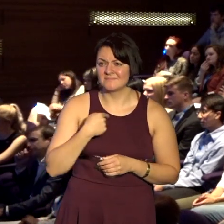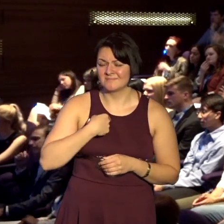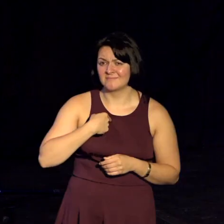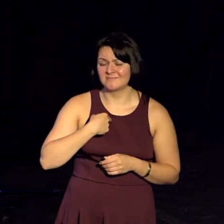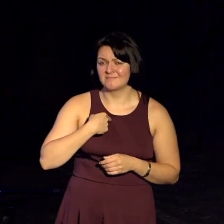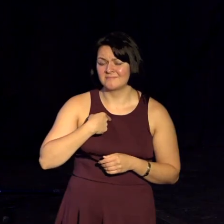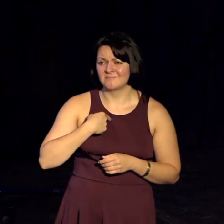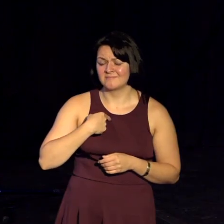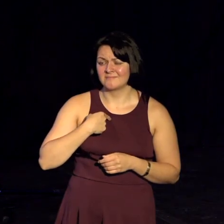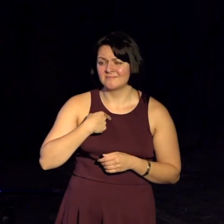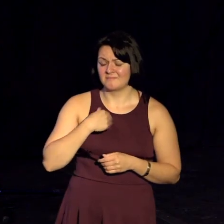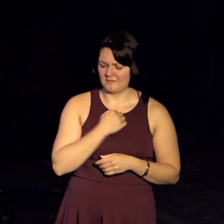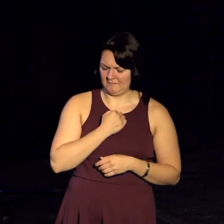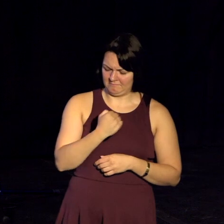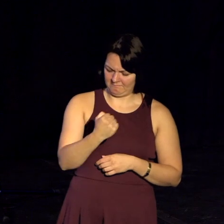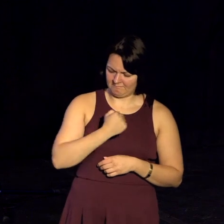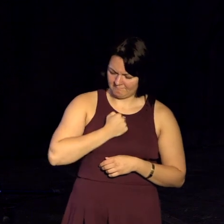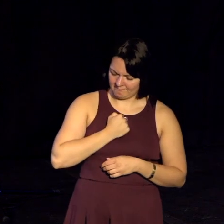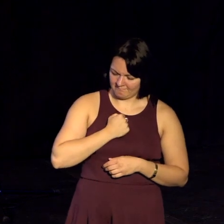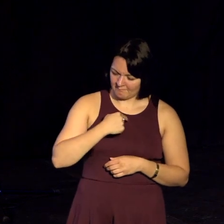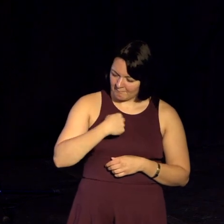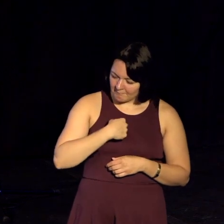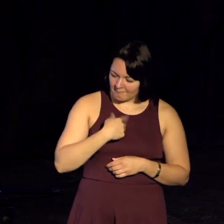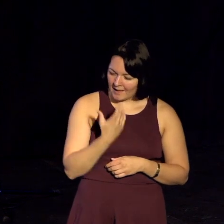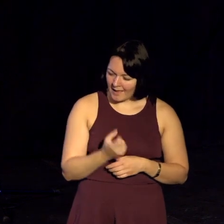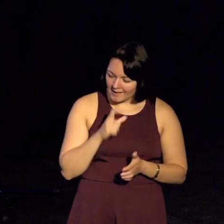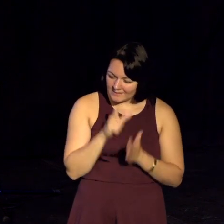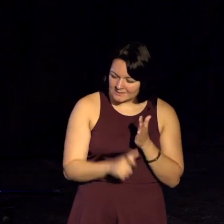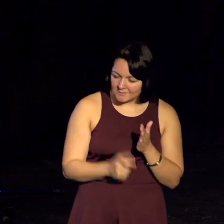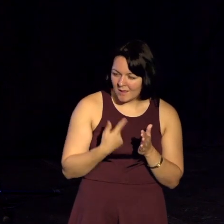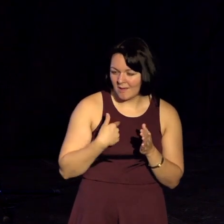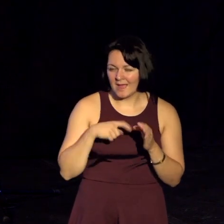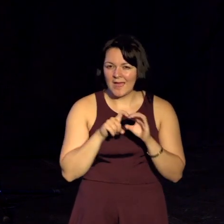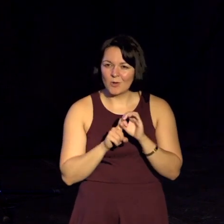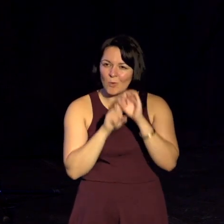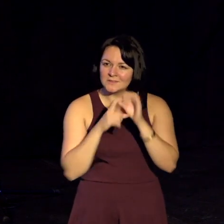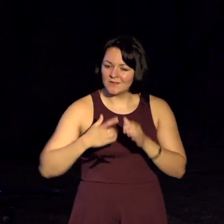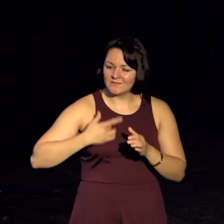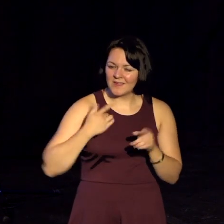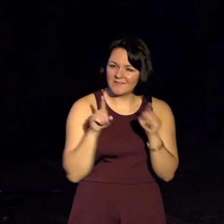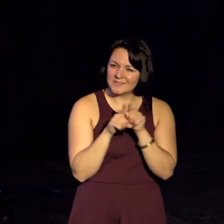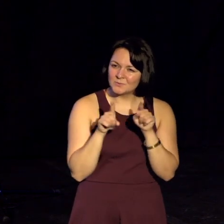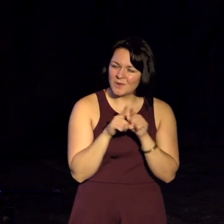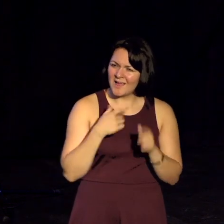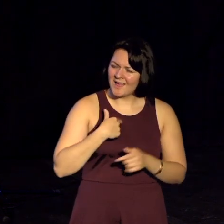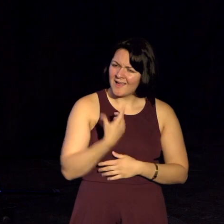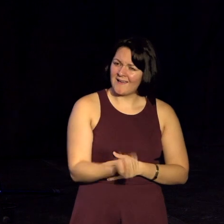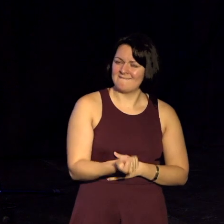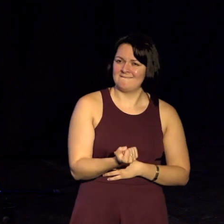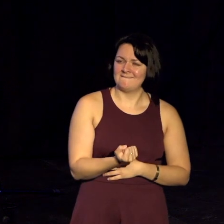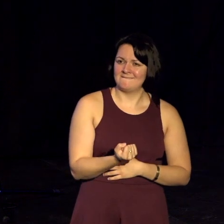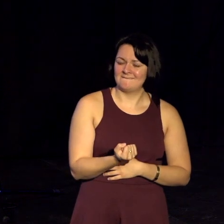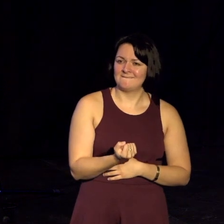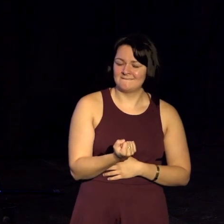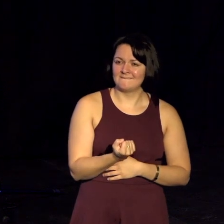disability who knew I could have a quality of life, who did have a quality of life, not despite the disability. Let me